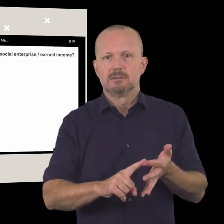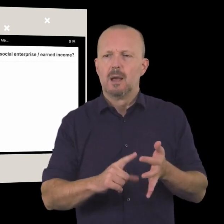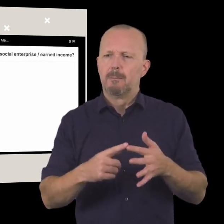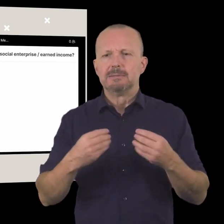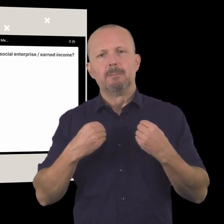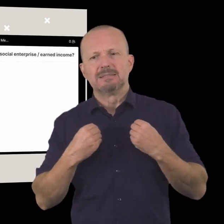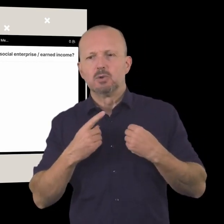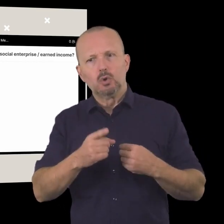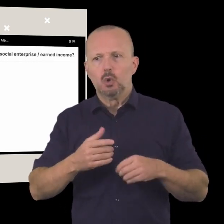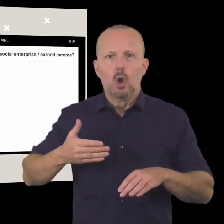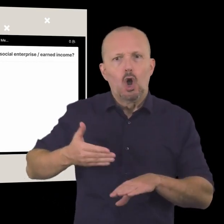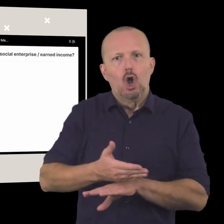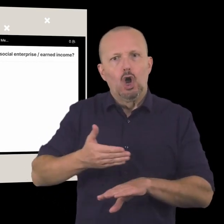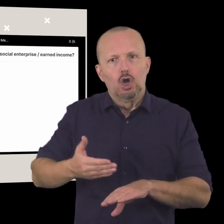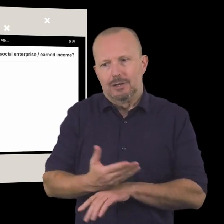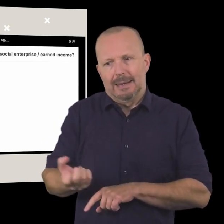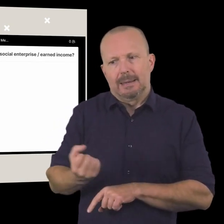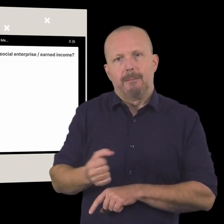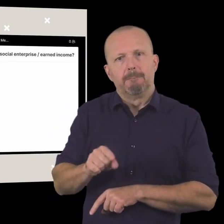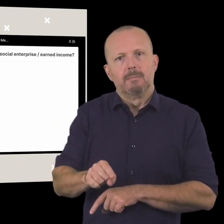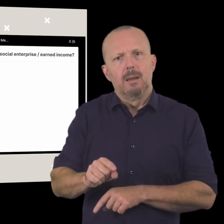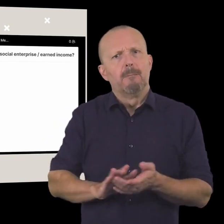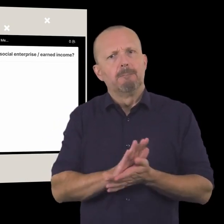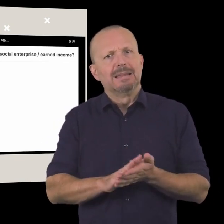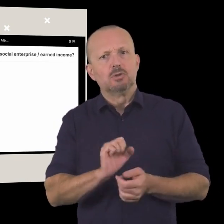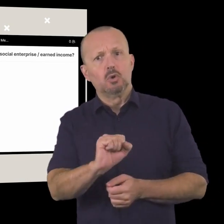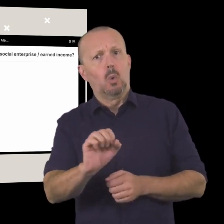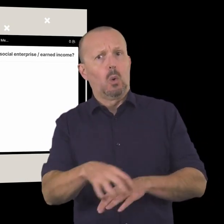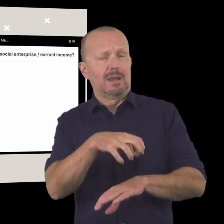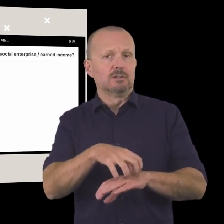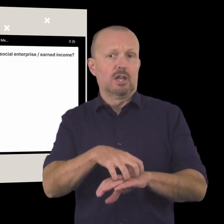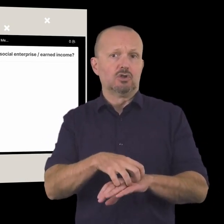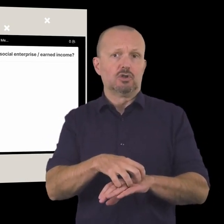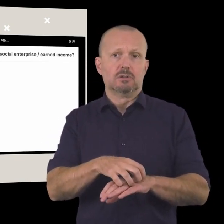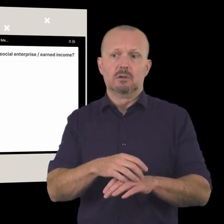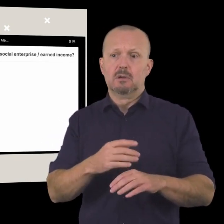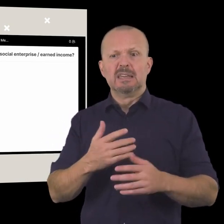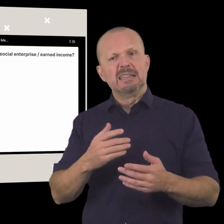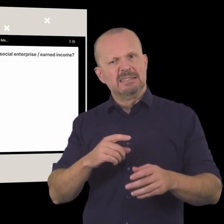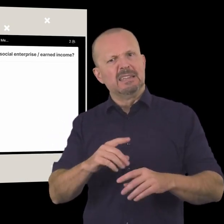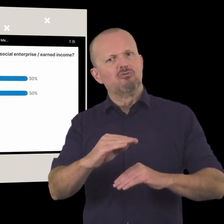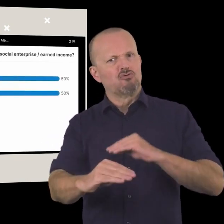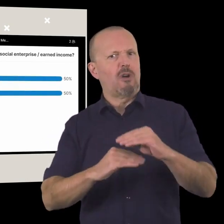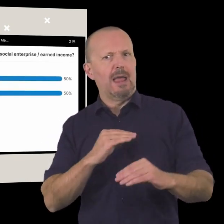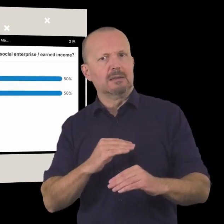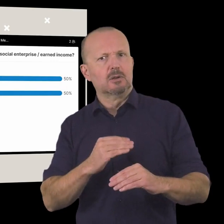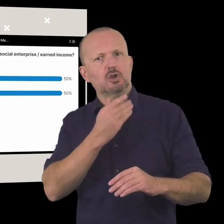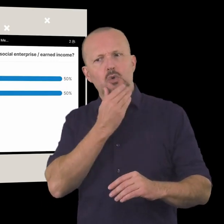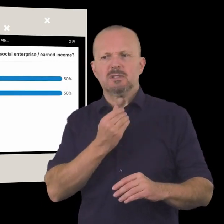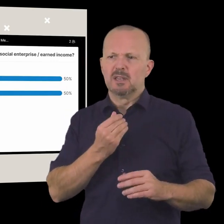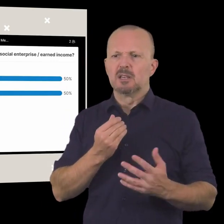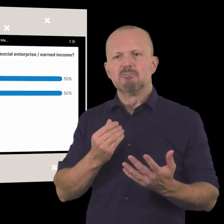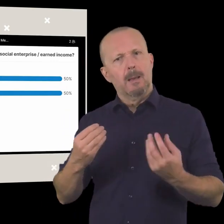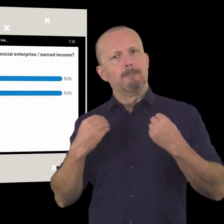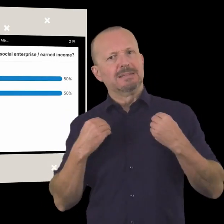social enterprise or entrepreneurial activities or earned income is where your organization trades uh using a